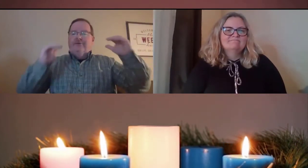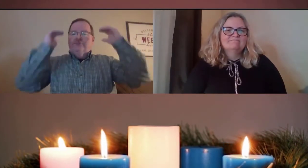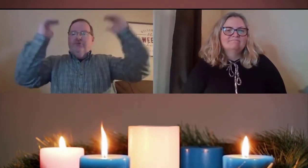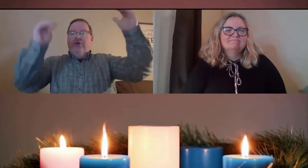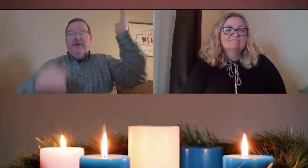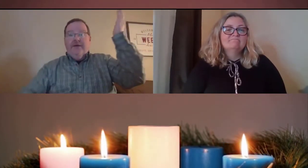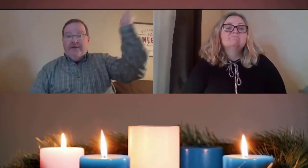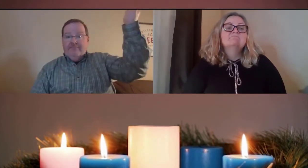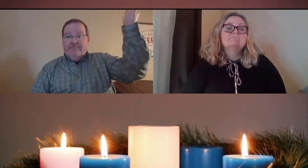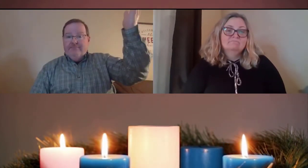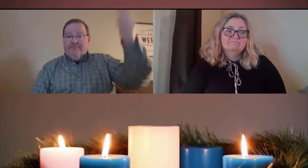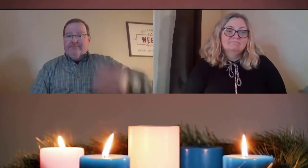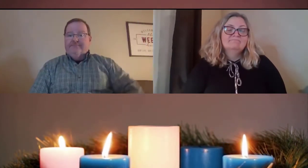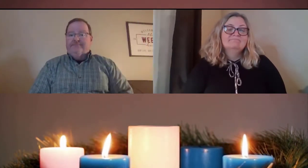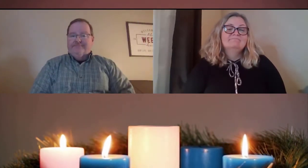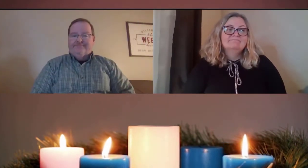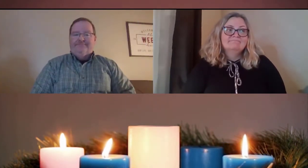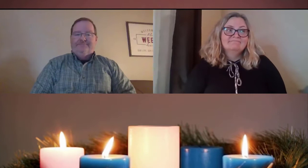may exalt in you.